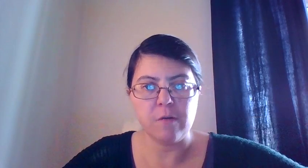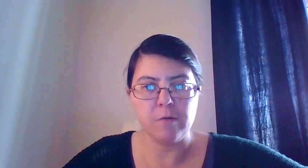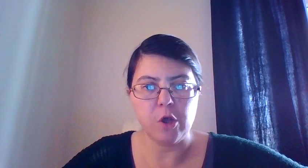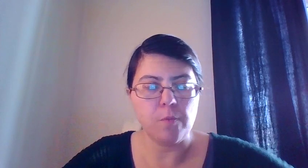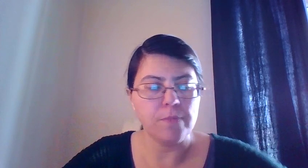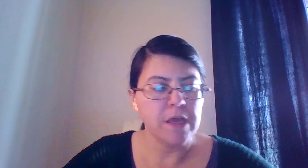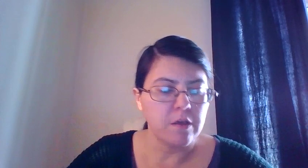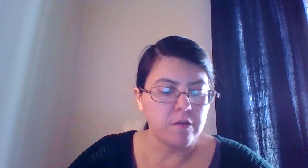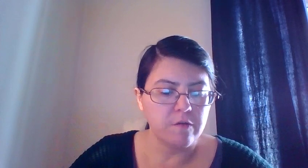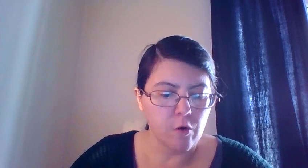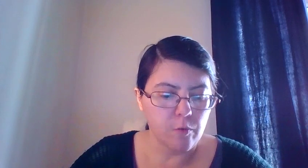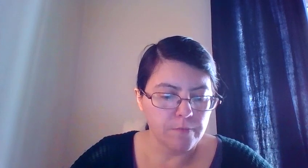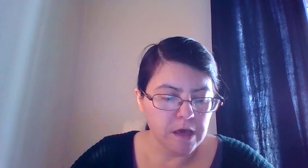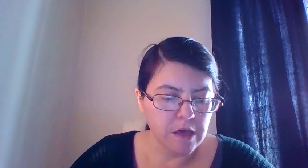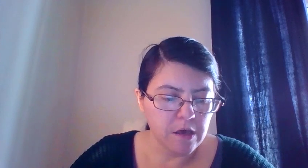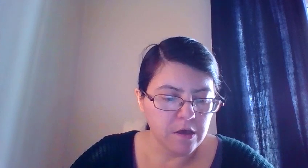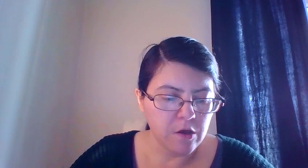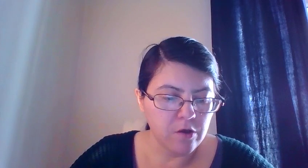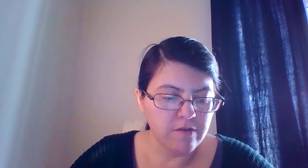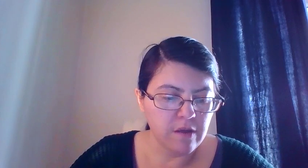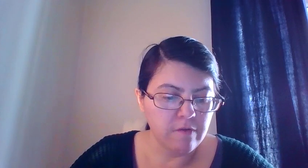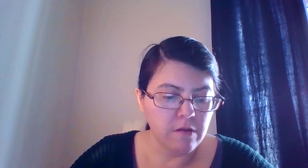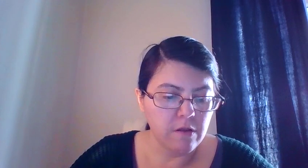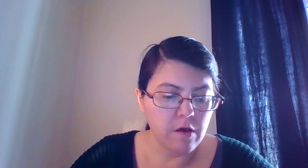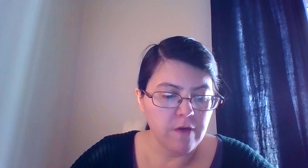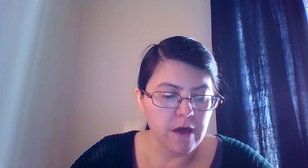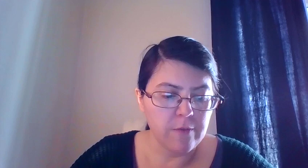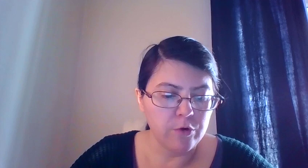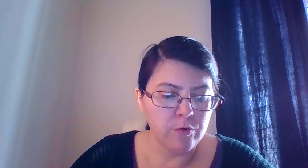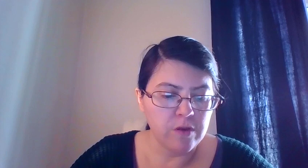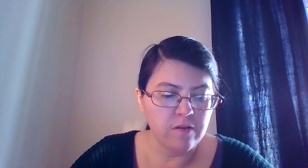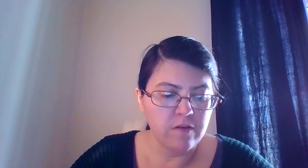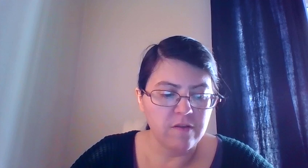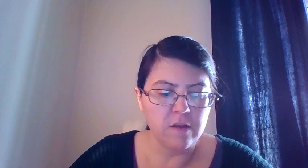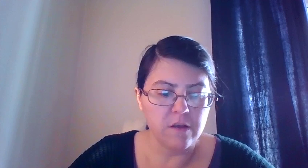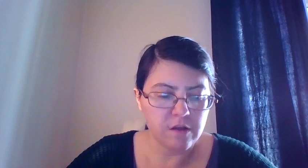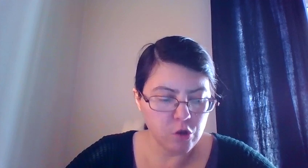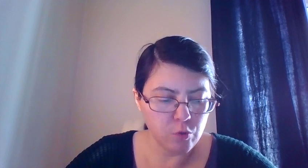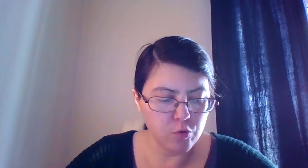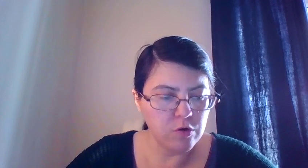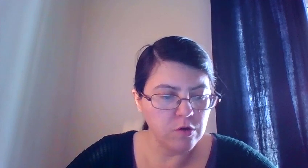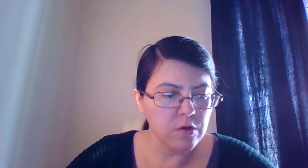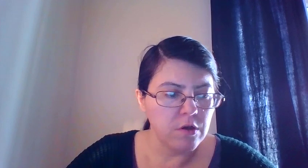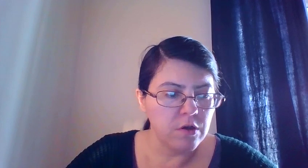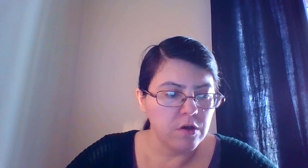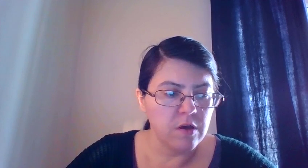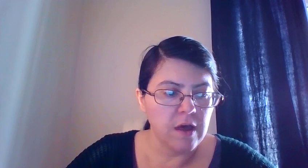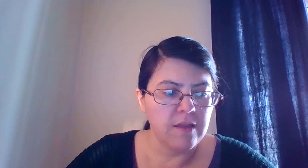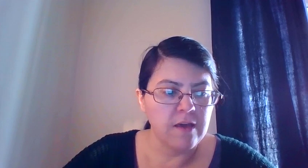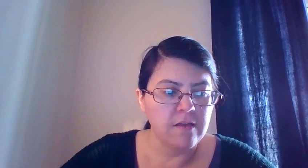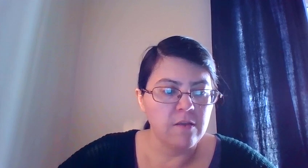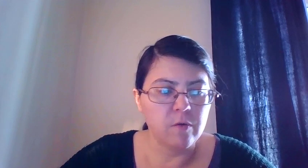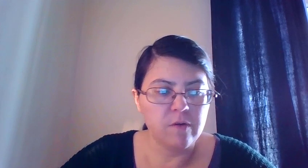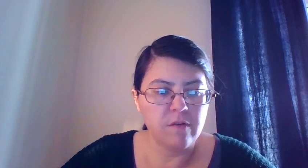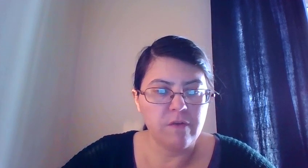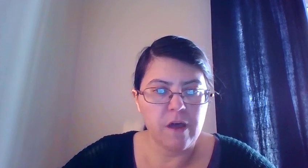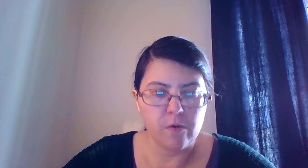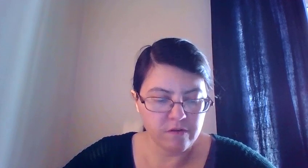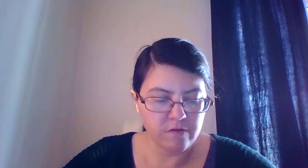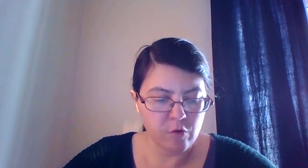below. So, on the 7th of April 2016, the new moon at 18 degrees of Aries is going